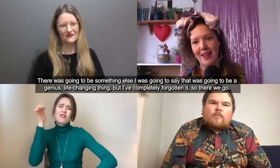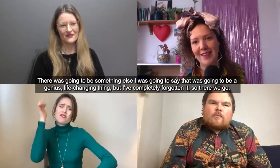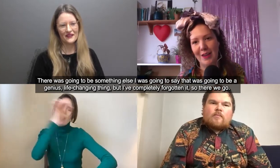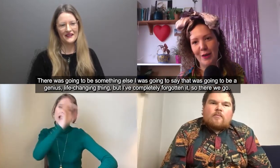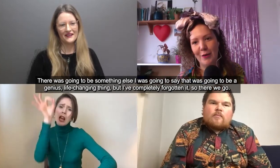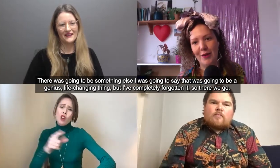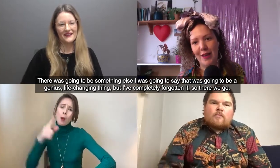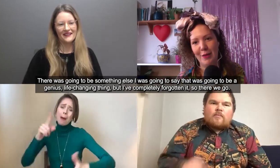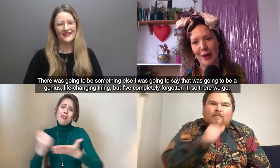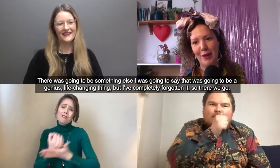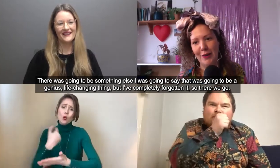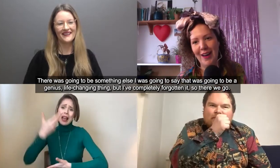so there we go